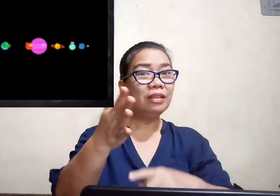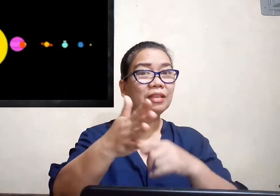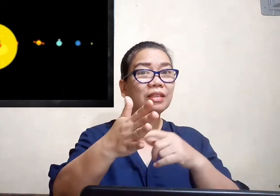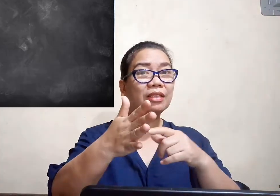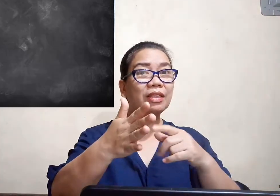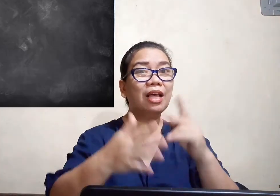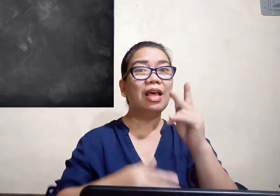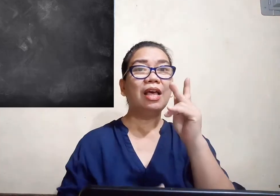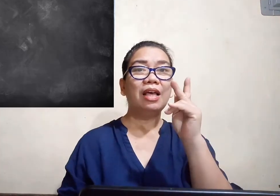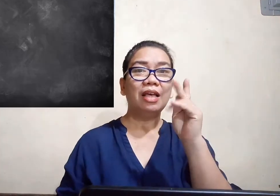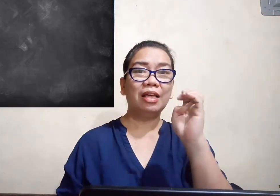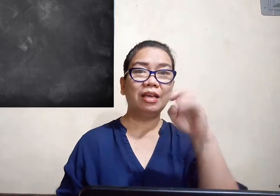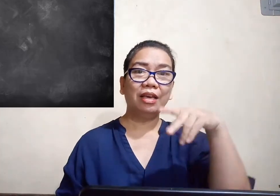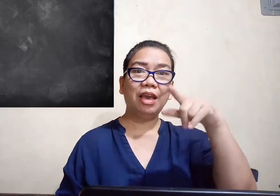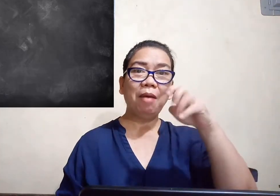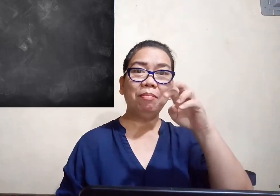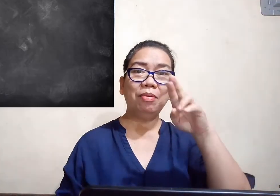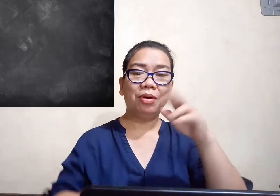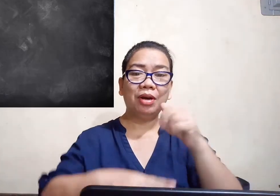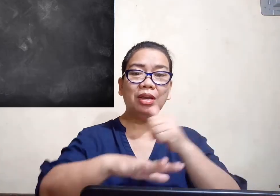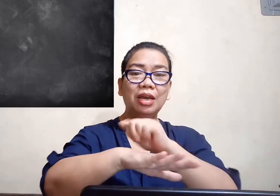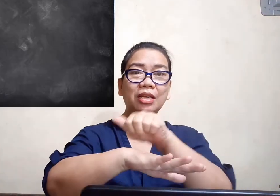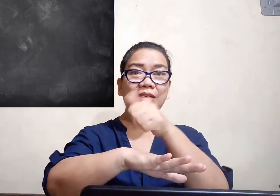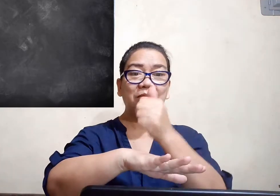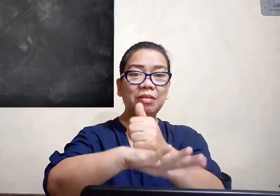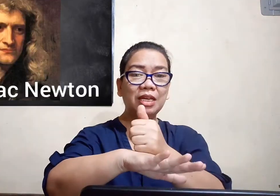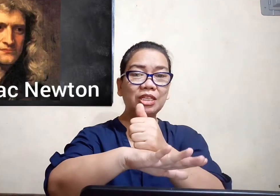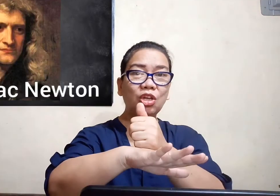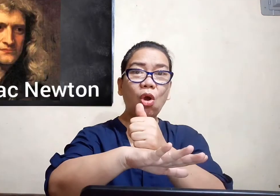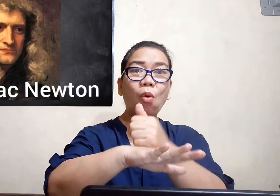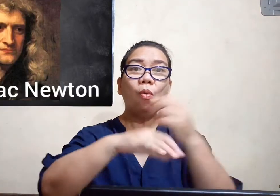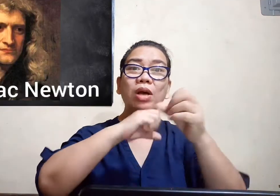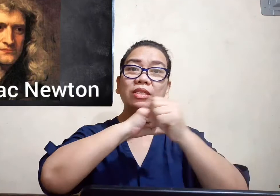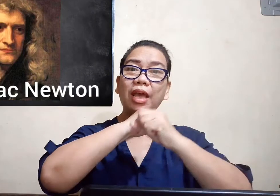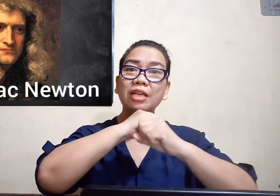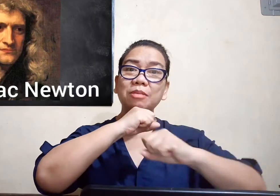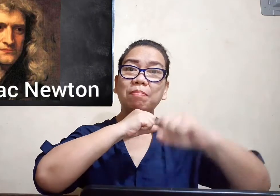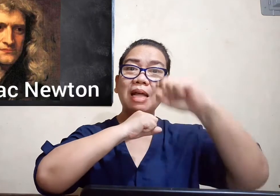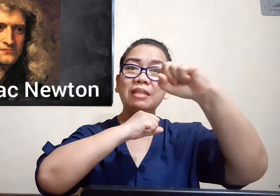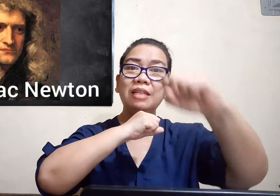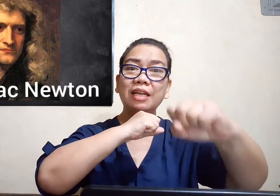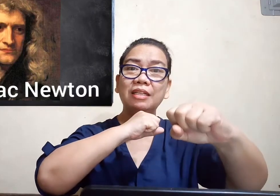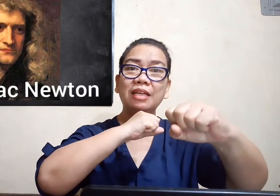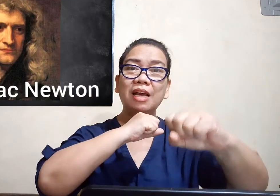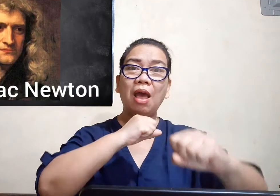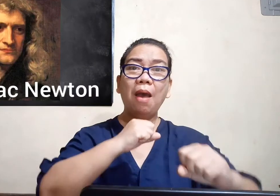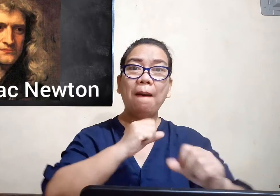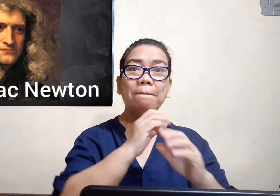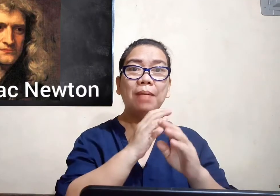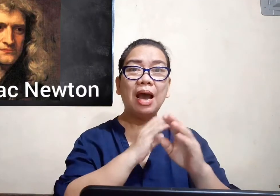Kepler established was expanded by